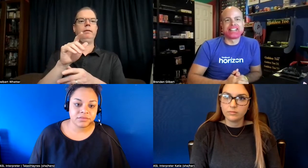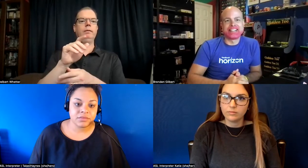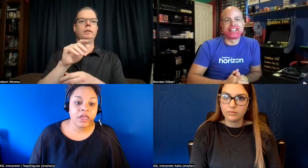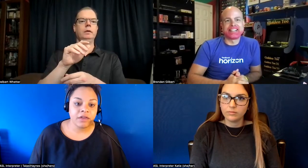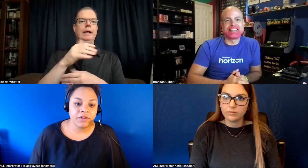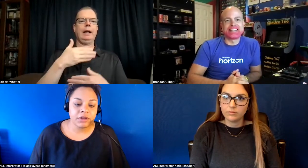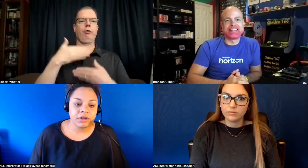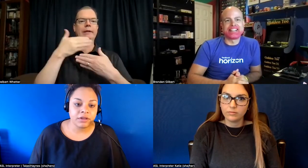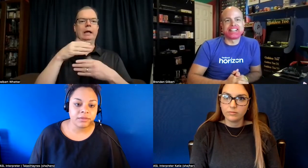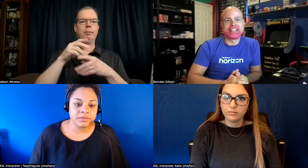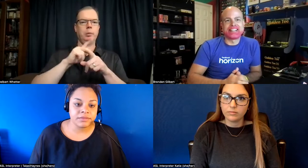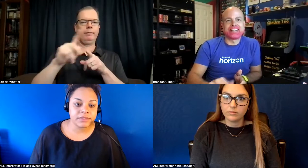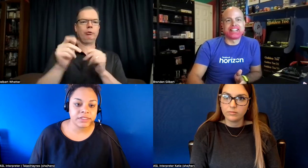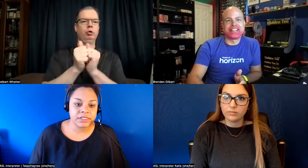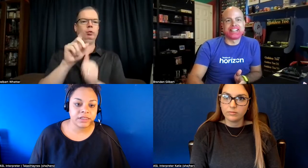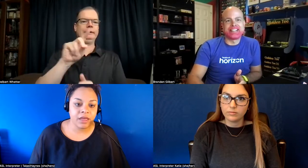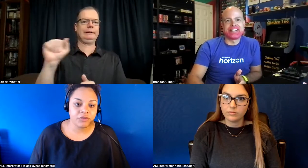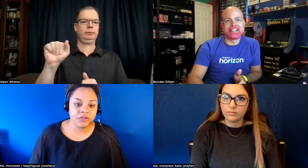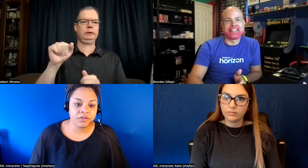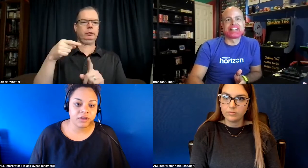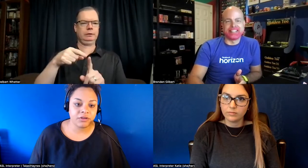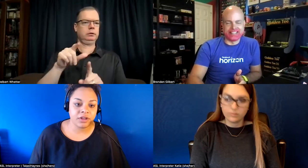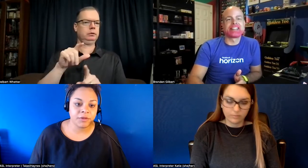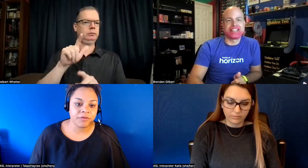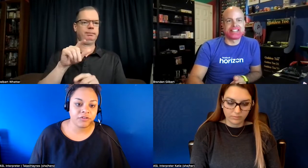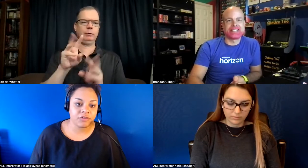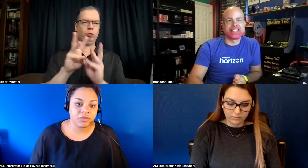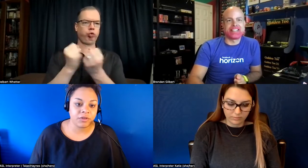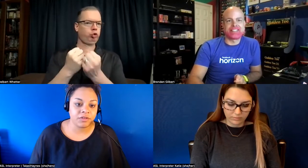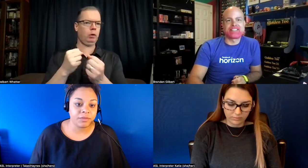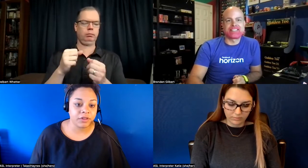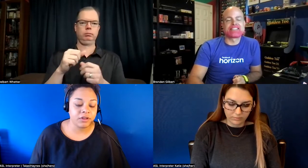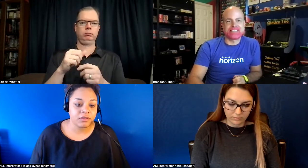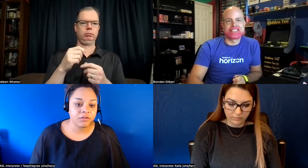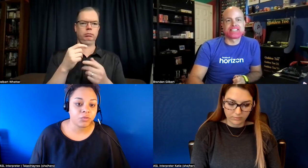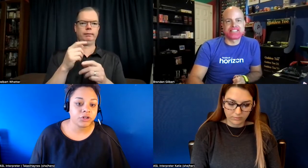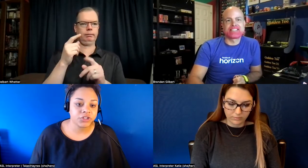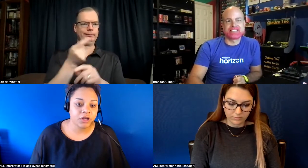yeah i founded a c lab which is entertainment professionals with disabilities there's workshops